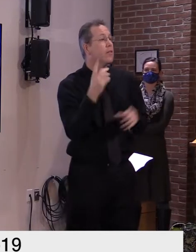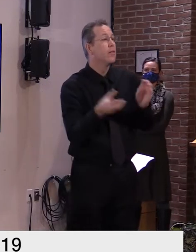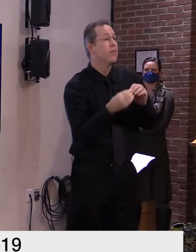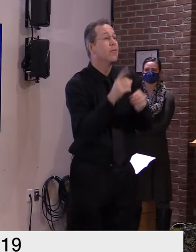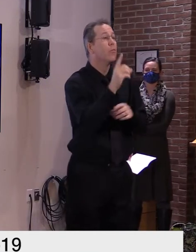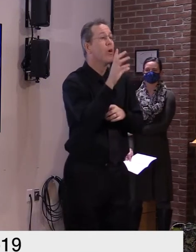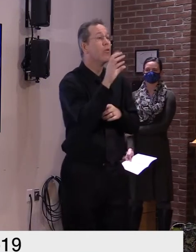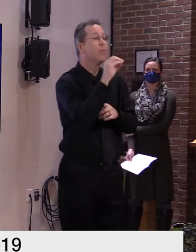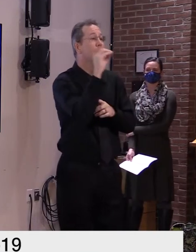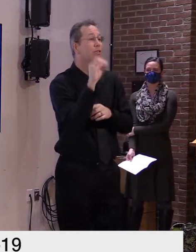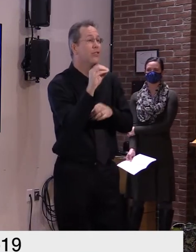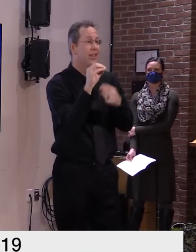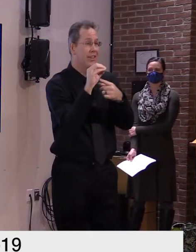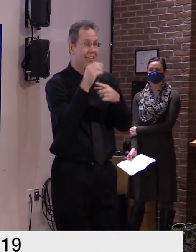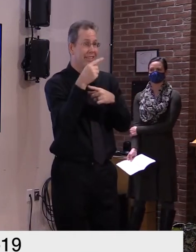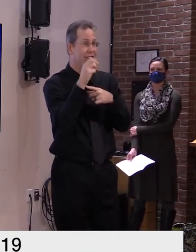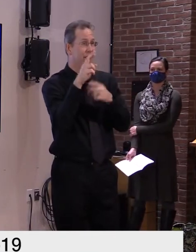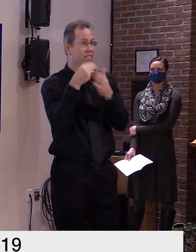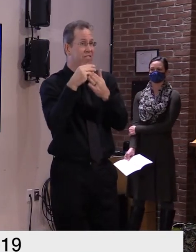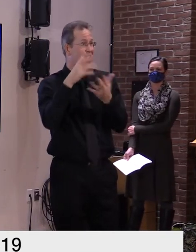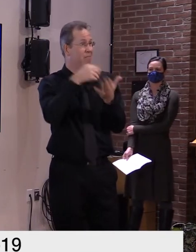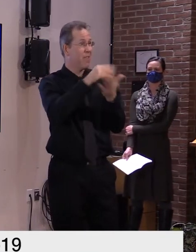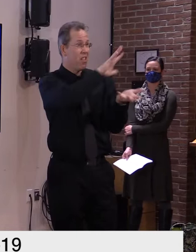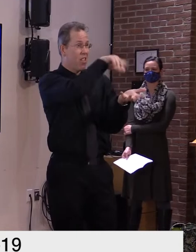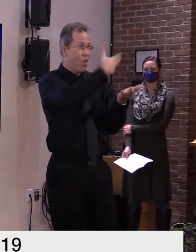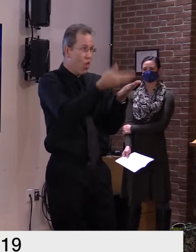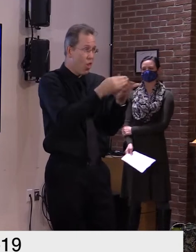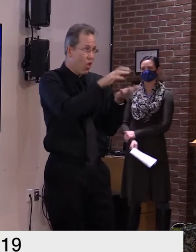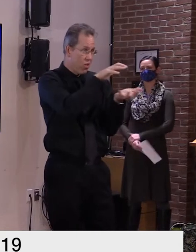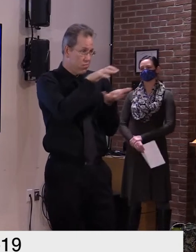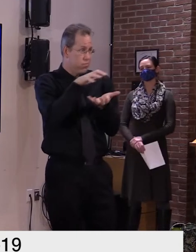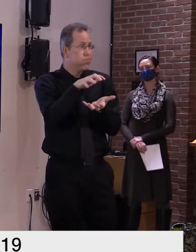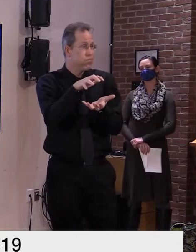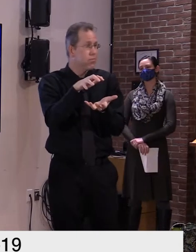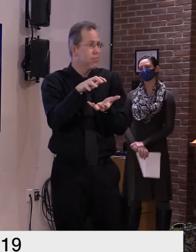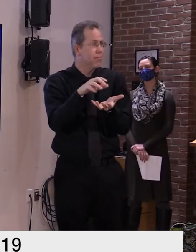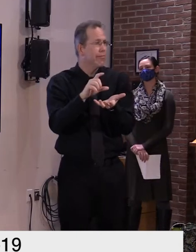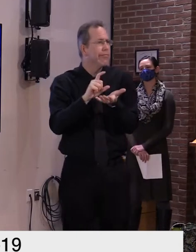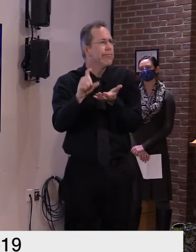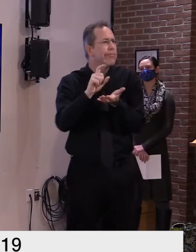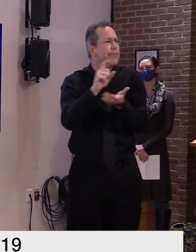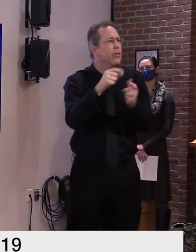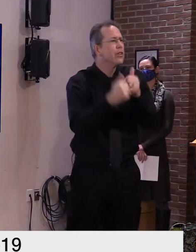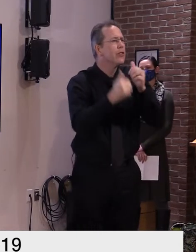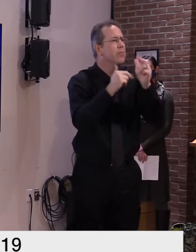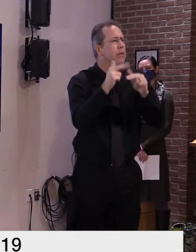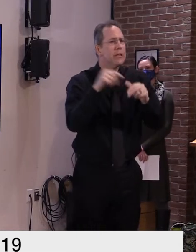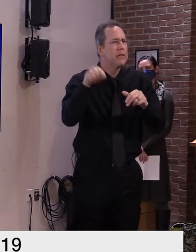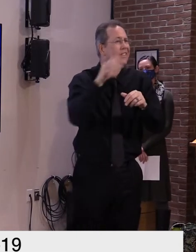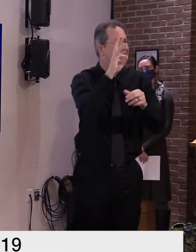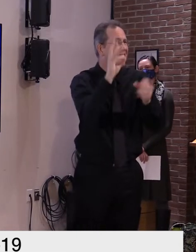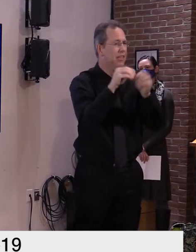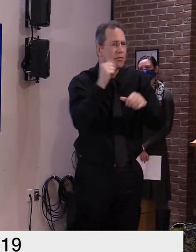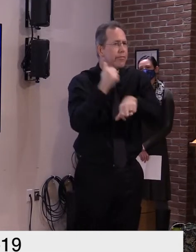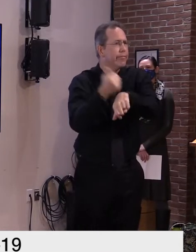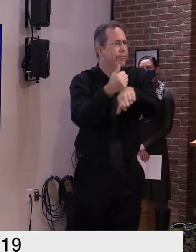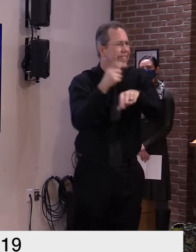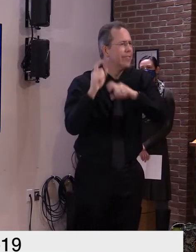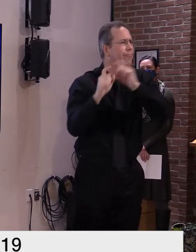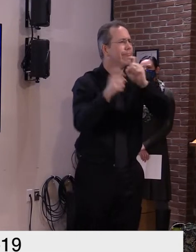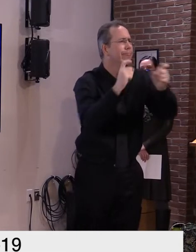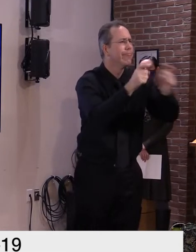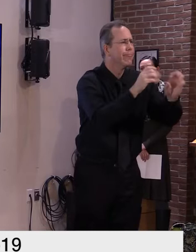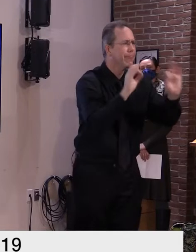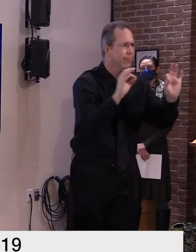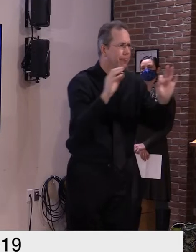16 of our cte centers applied for these resources and this is exciting news because we all both the aoe and the